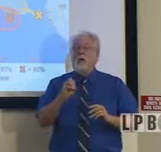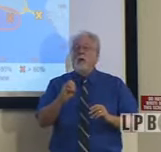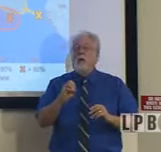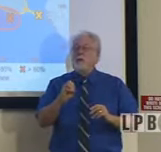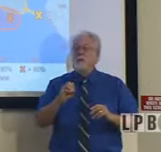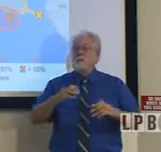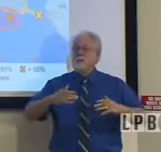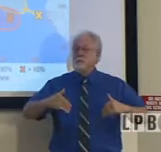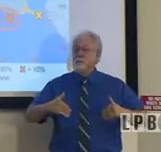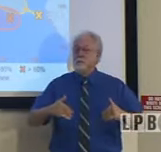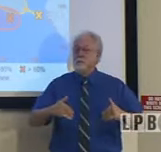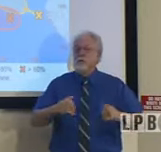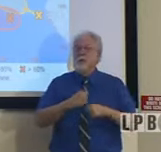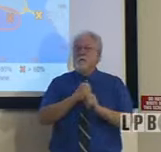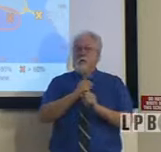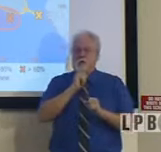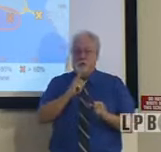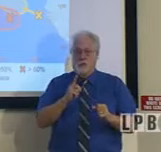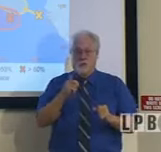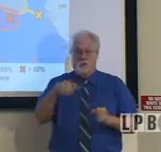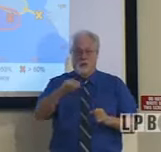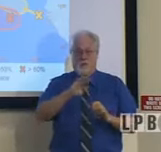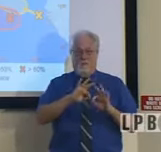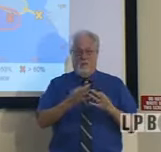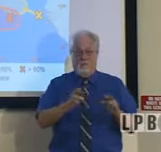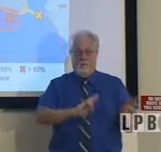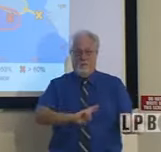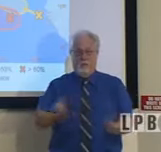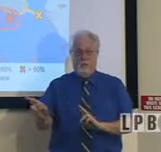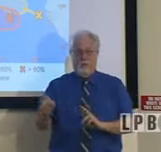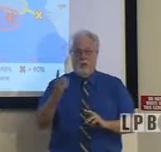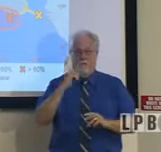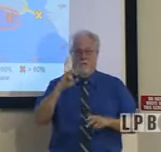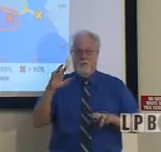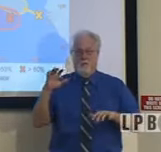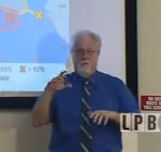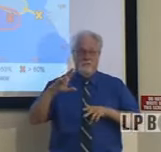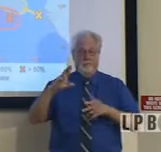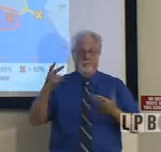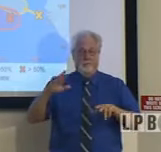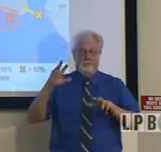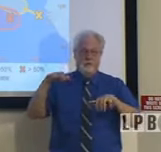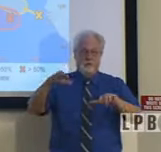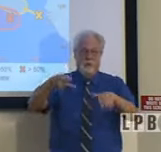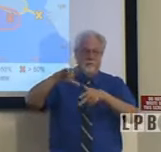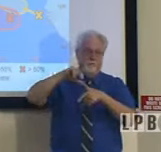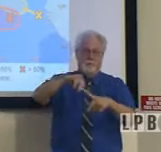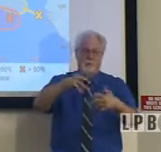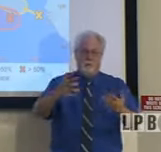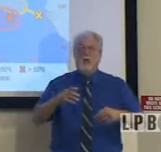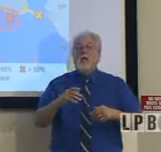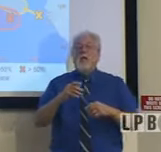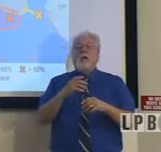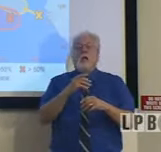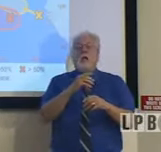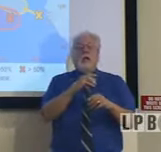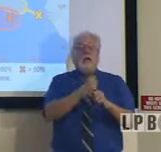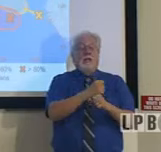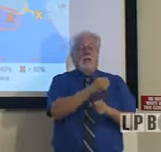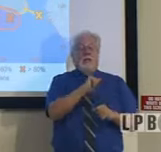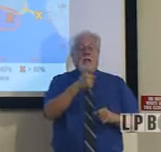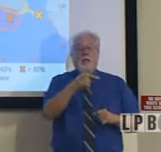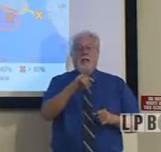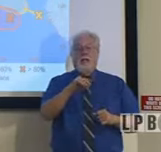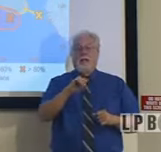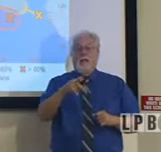you haven't done so yet, make sure that you and your family are prepared for a storm. You can go to getagameplan.org. It will